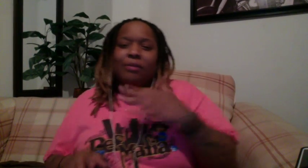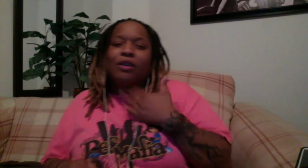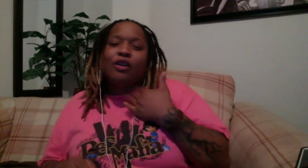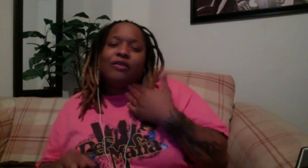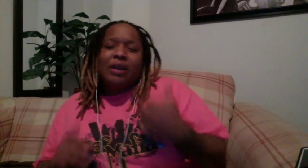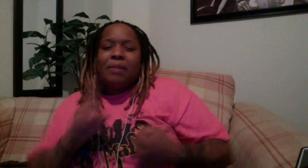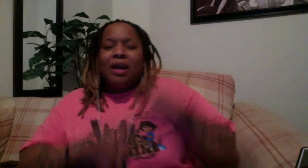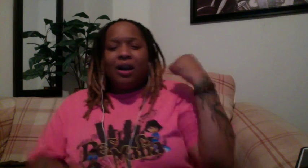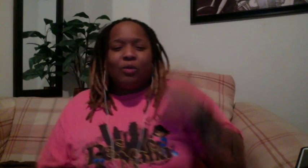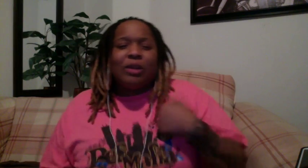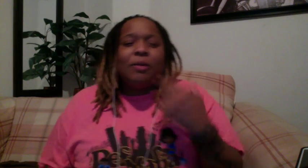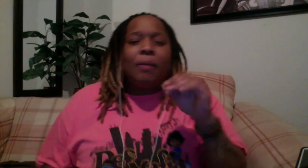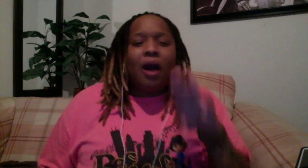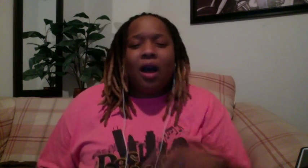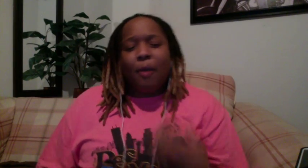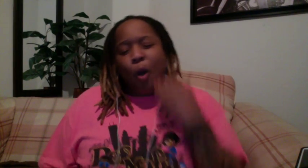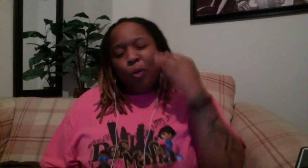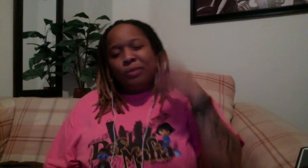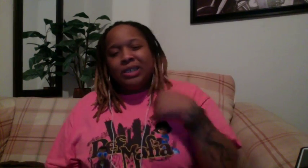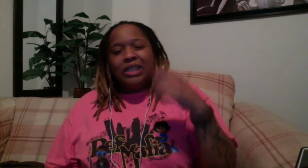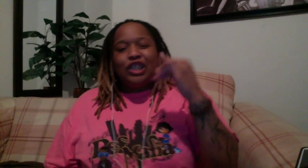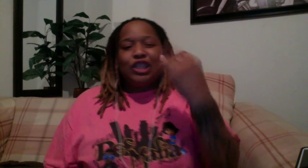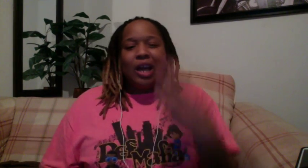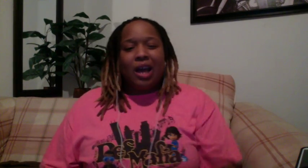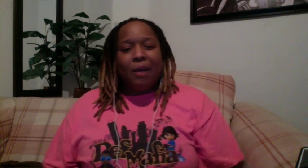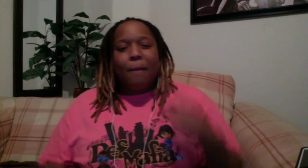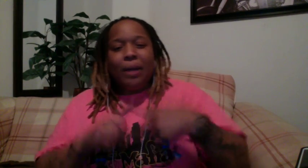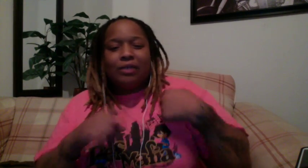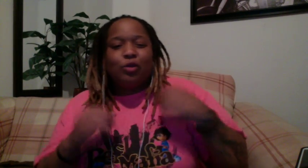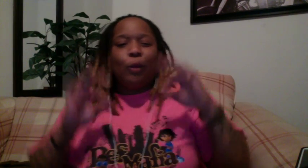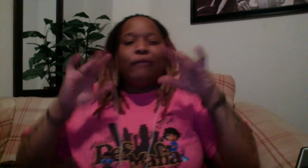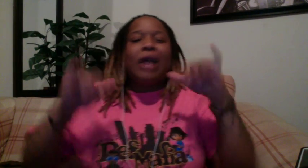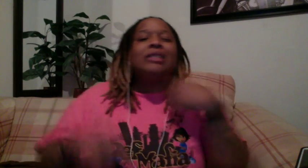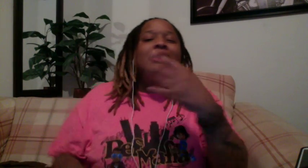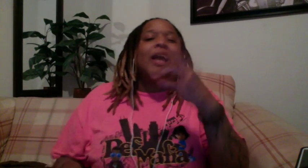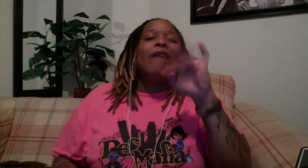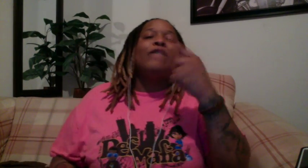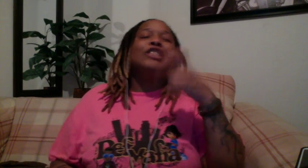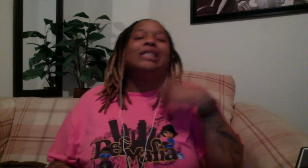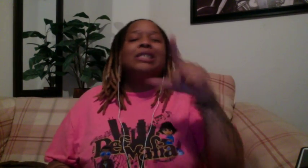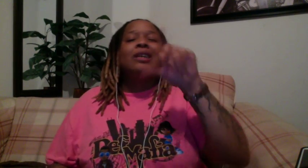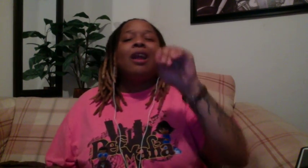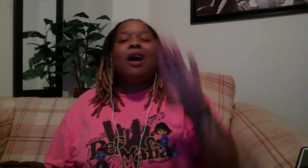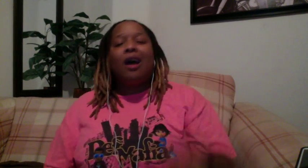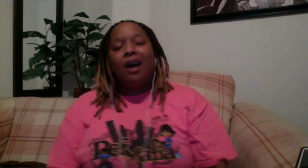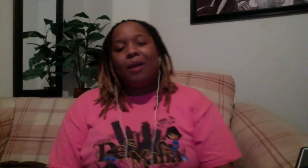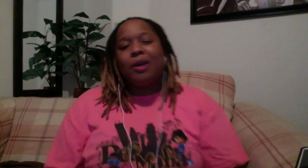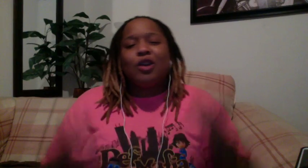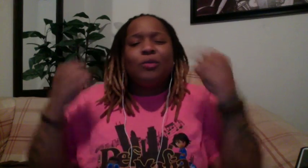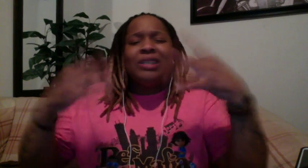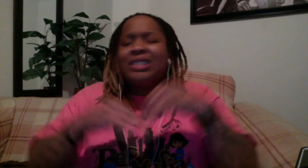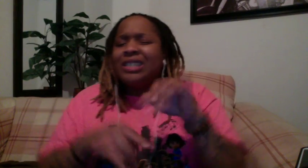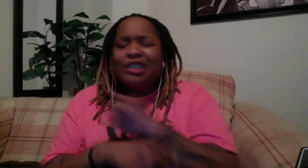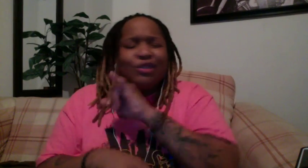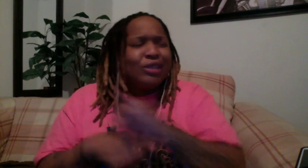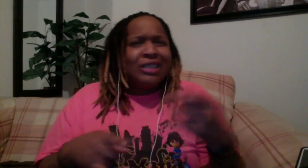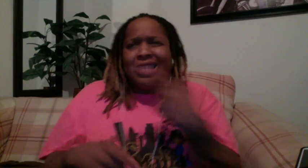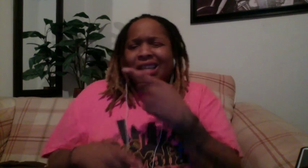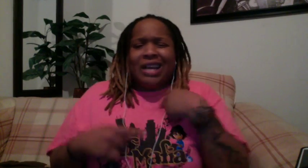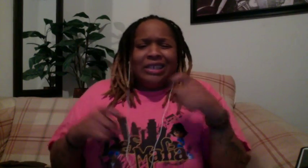perl Knock them out, we the mob Homie who need a job Plus I'm so fly Tell Derrick Fisher I need a lob Too many in this industry I